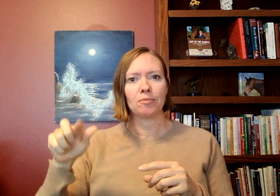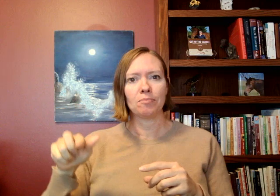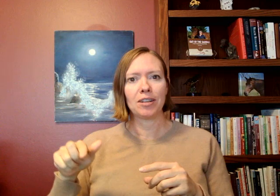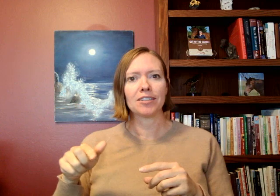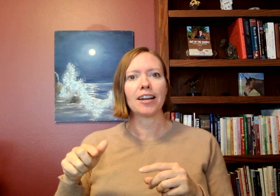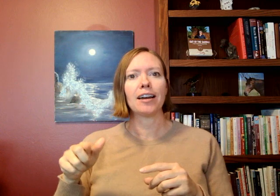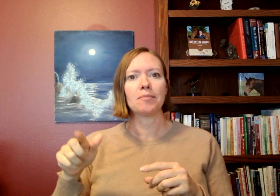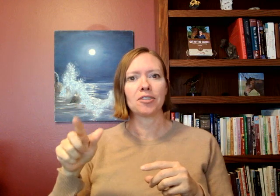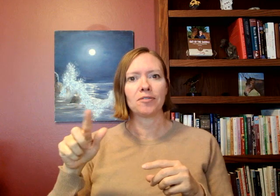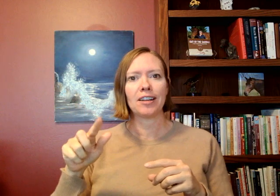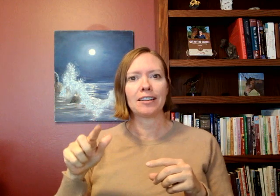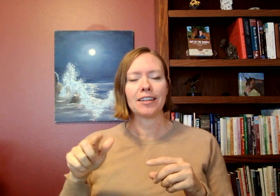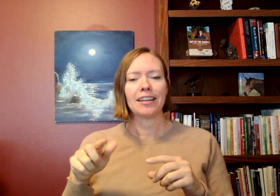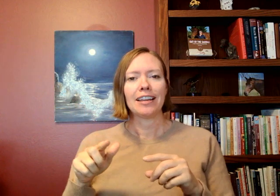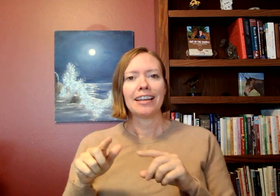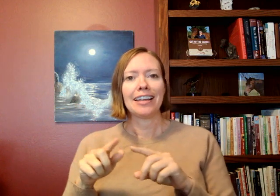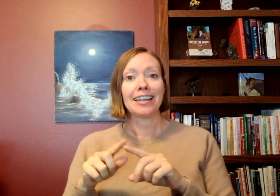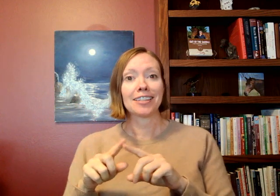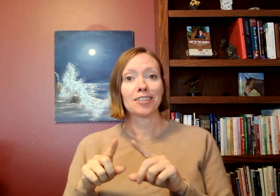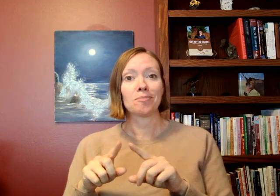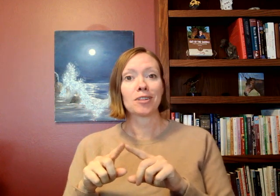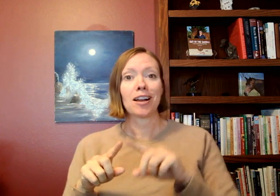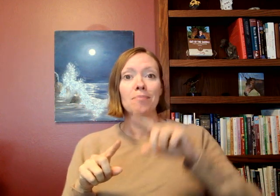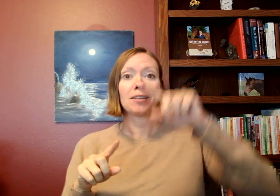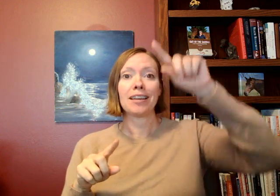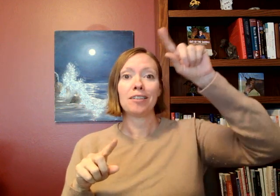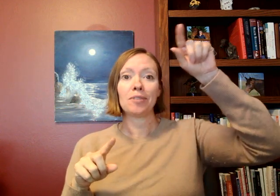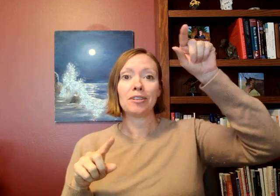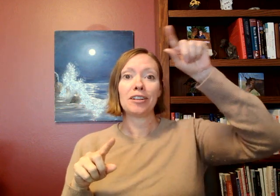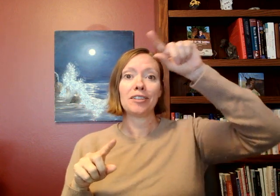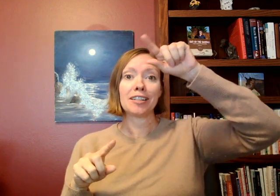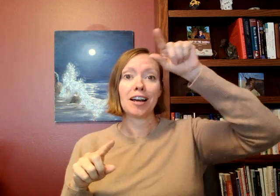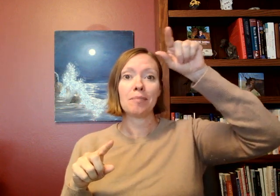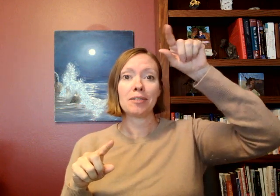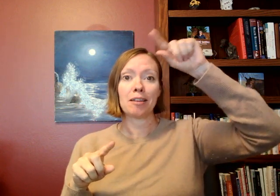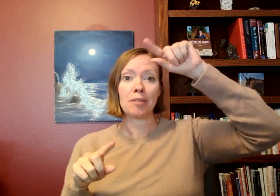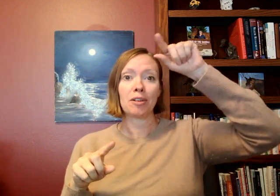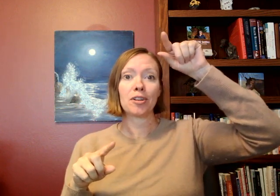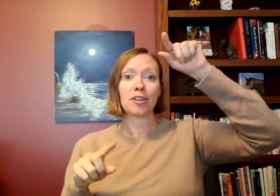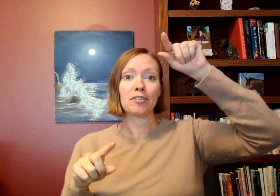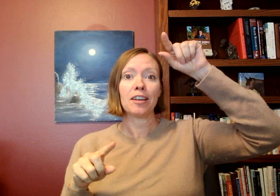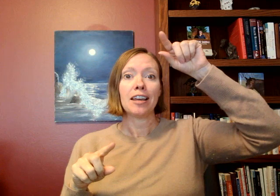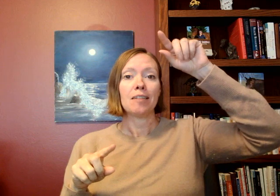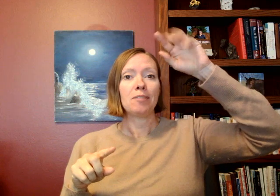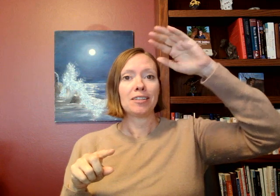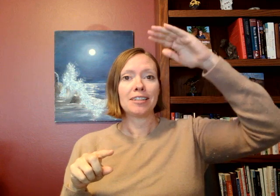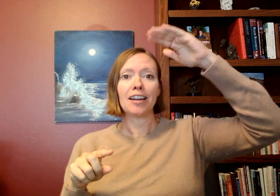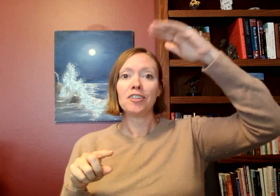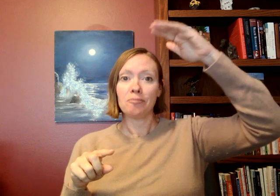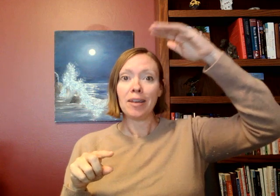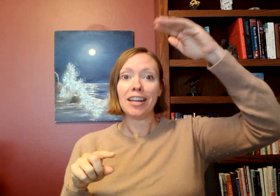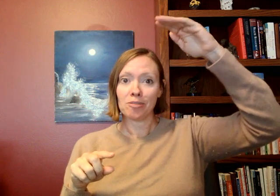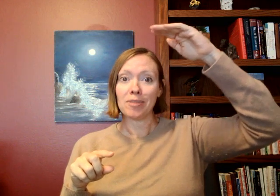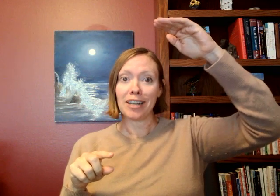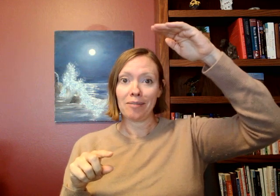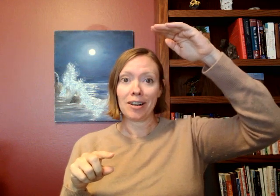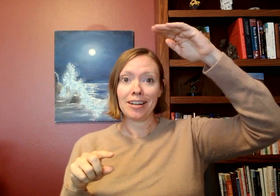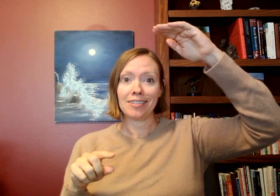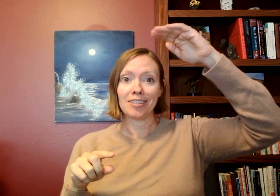because time is your friend it gets a little more complicated when you're nearing the top of that bell curve because now you've made your money right you're